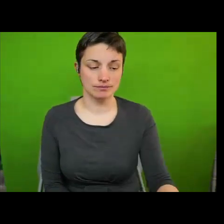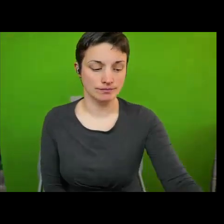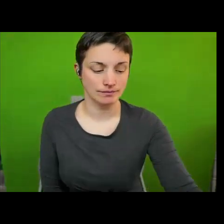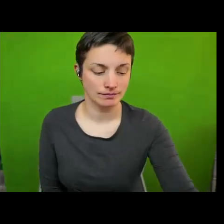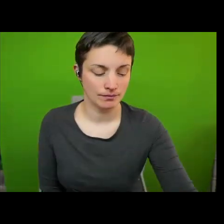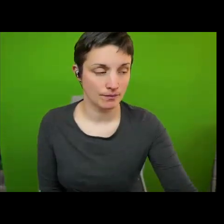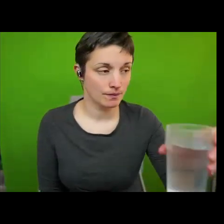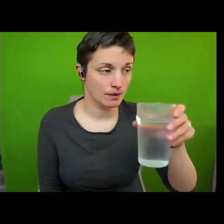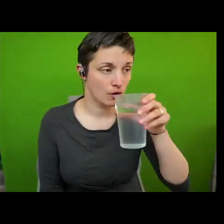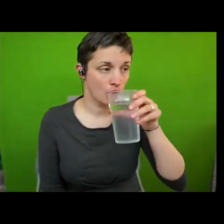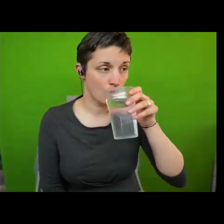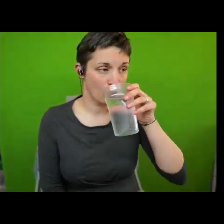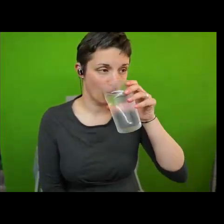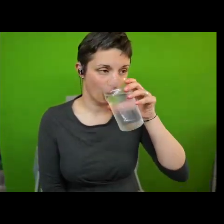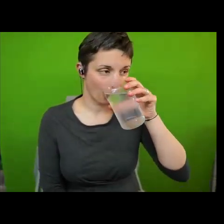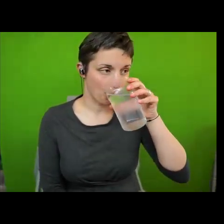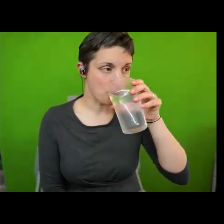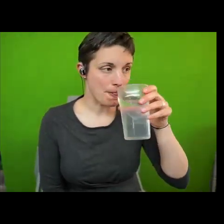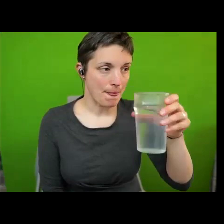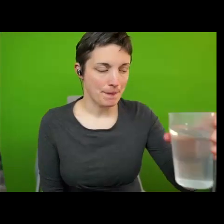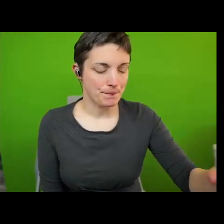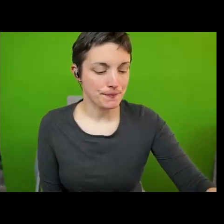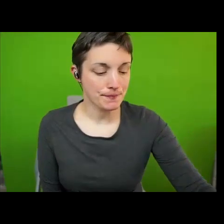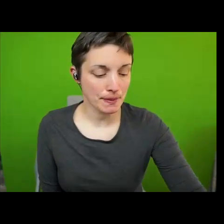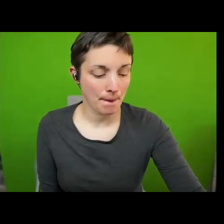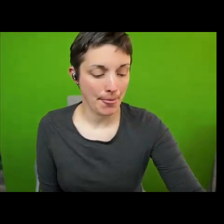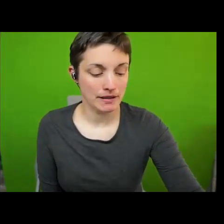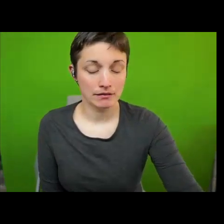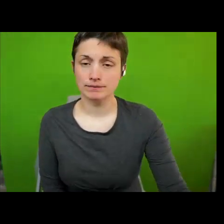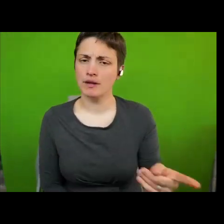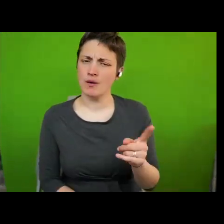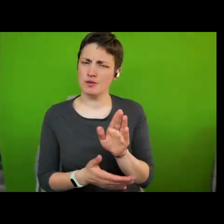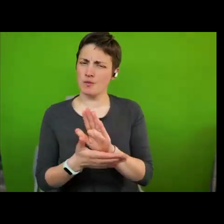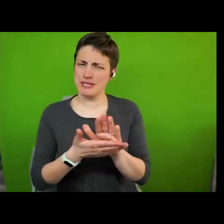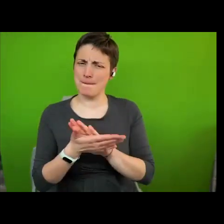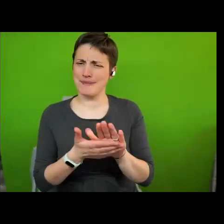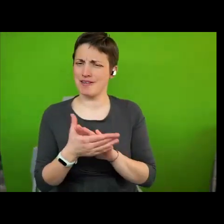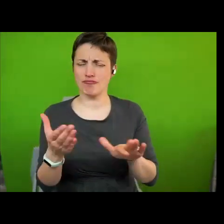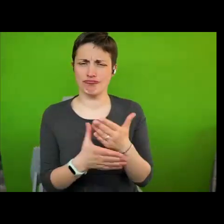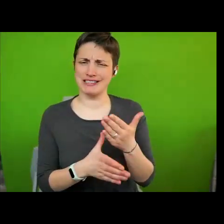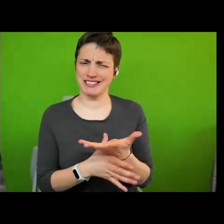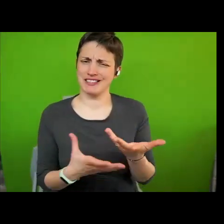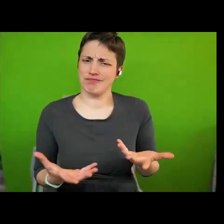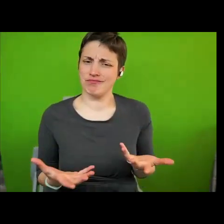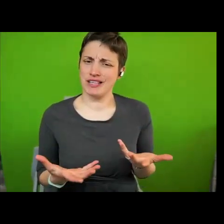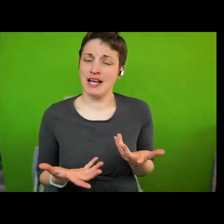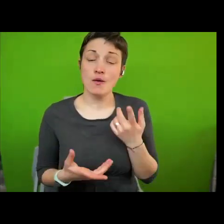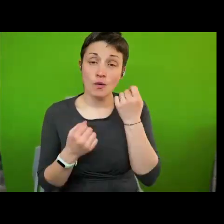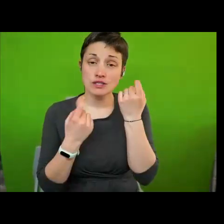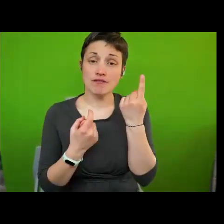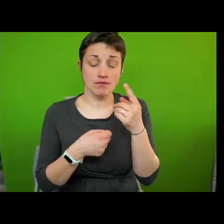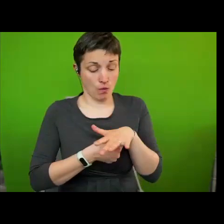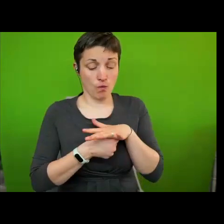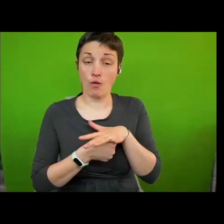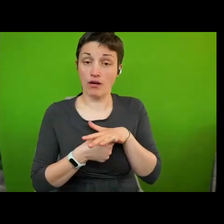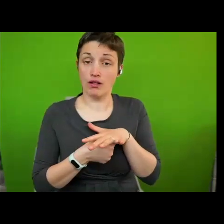what does this mean in practice in practice it means i think that human rights can understood on the local level and are understood